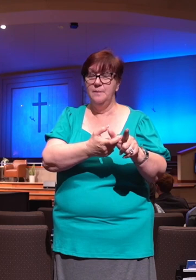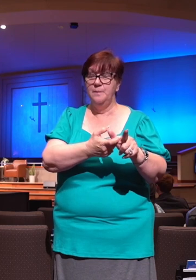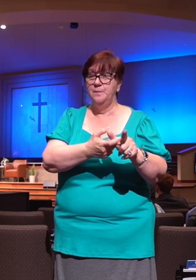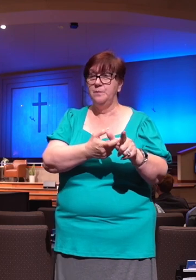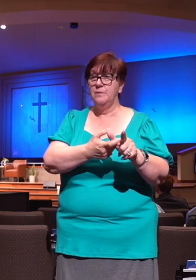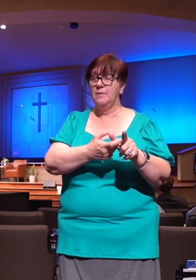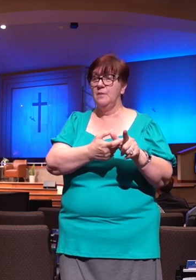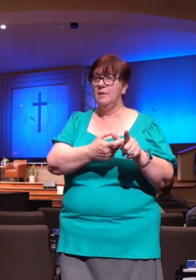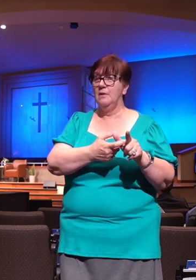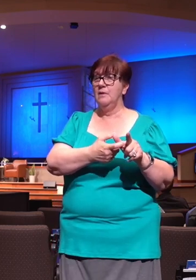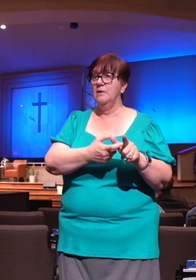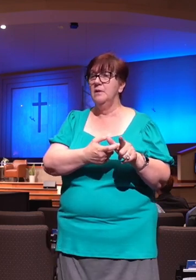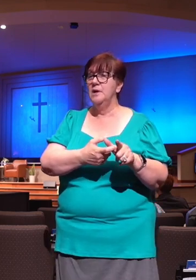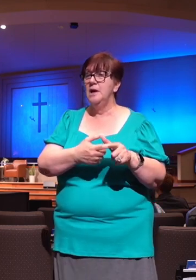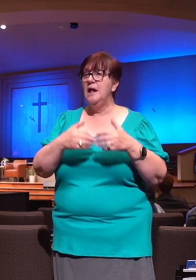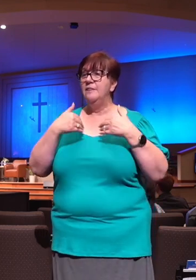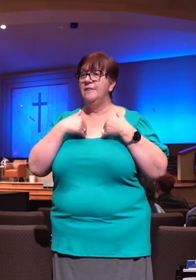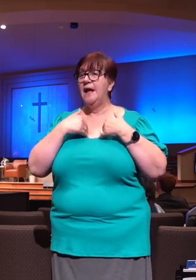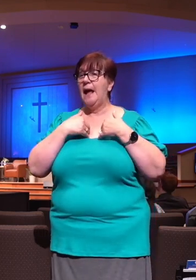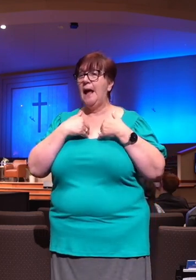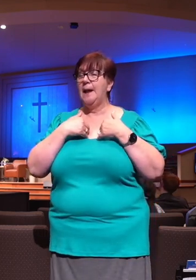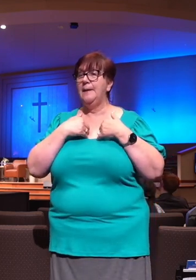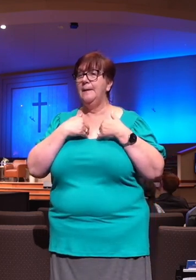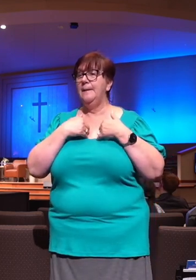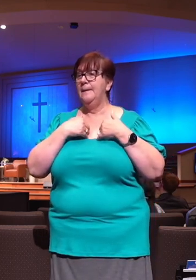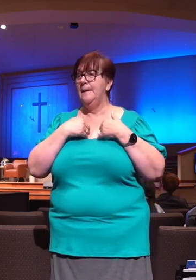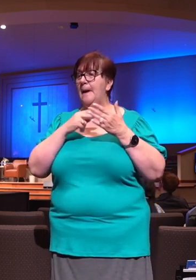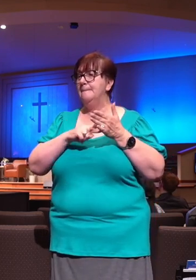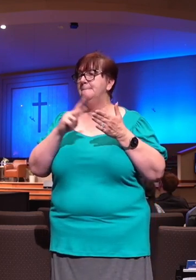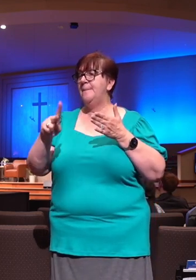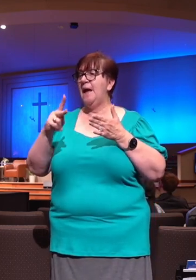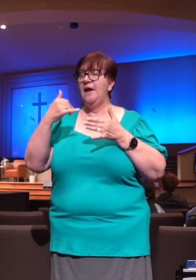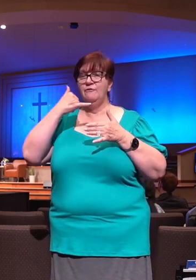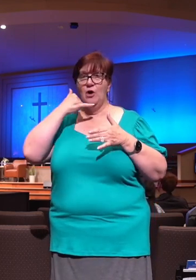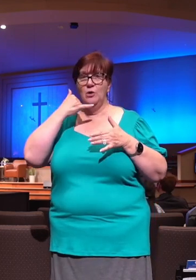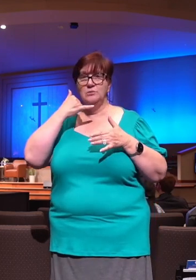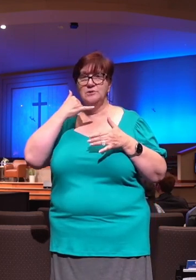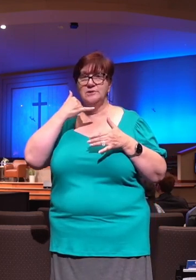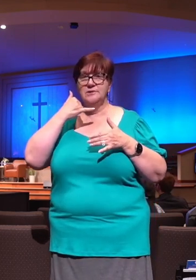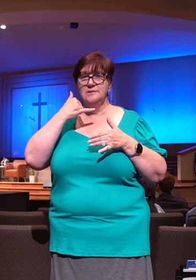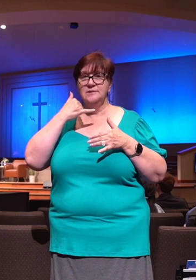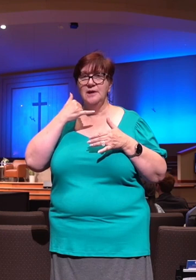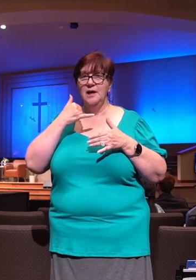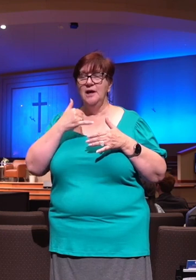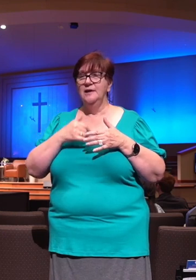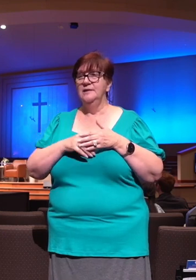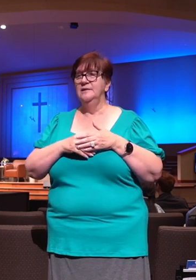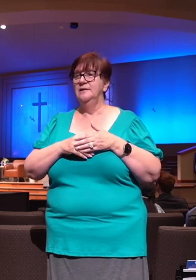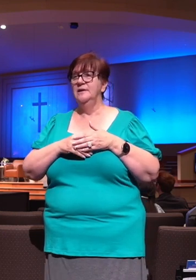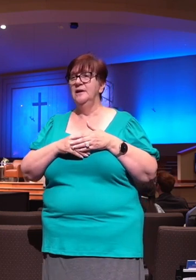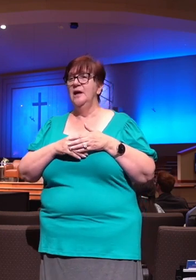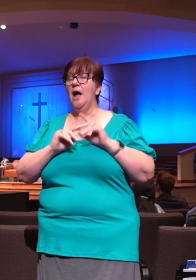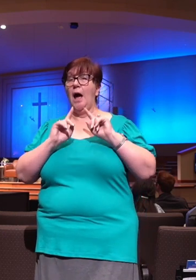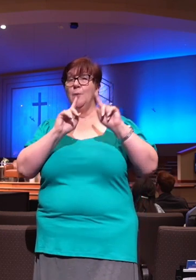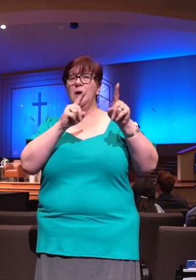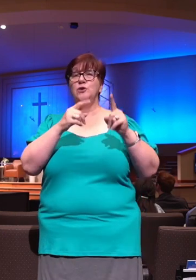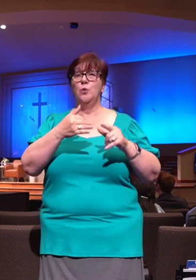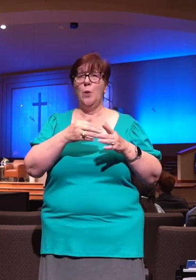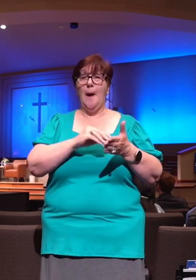they have pay phones. It's like stepping back in time. He ran to the pay phone. I called Ashley. I'm like, we're here. You know, she's like, it's four in the morning here. I'm like, I don't care.